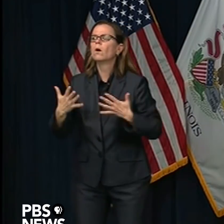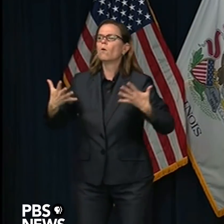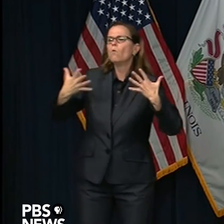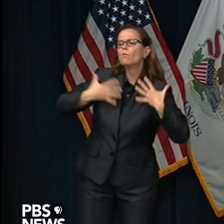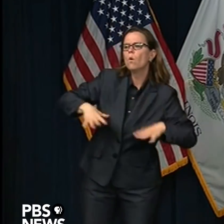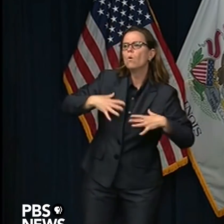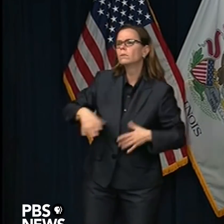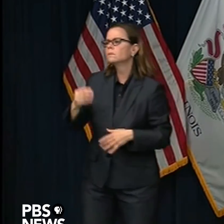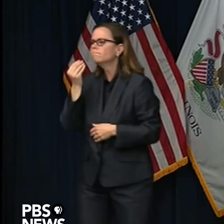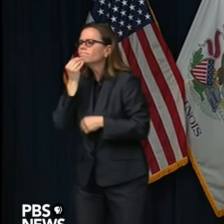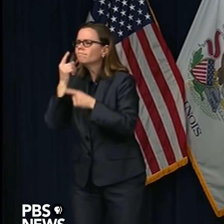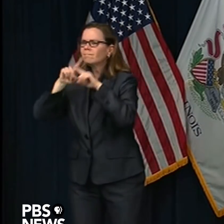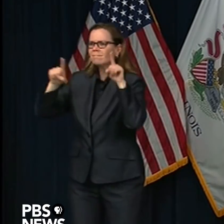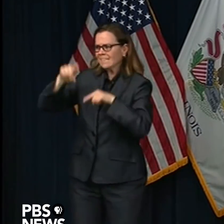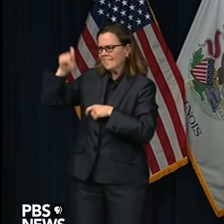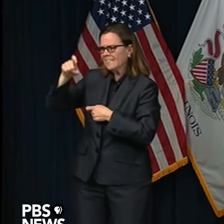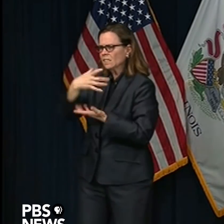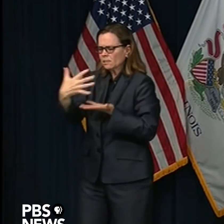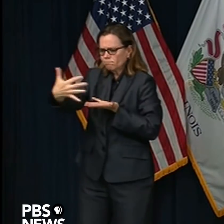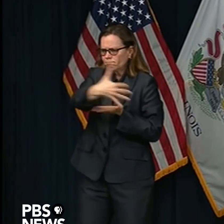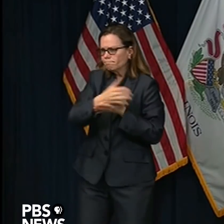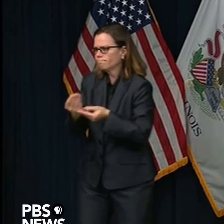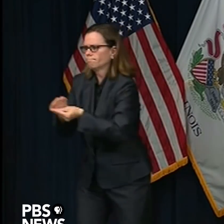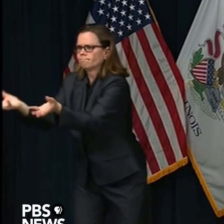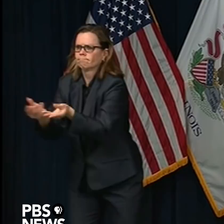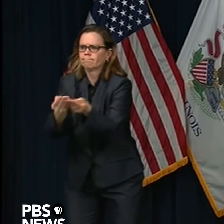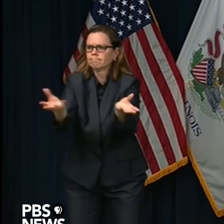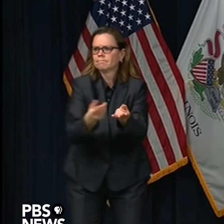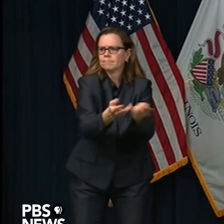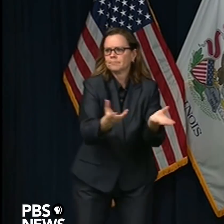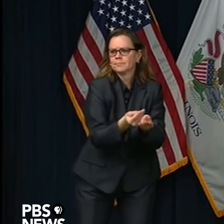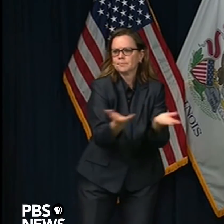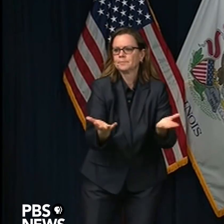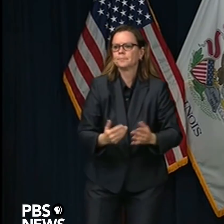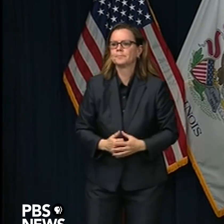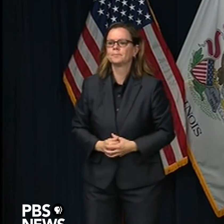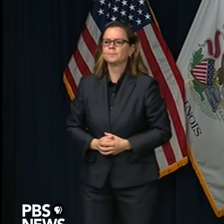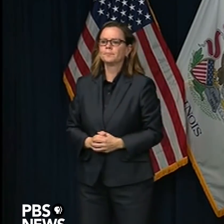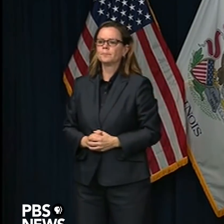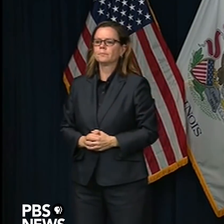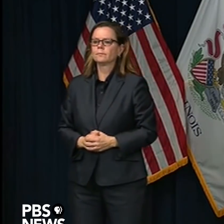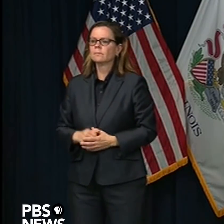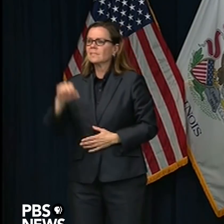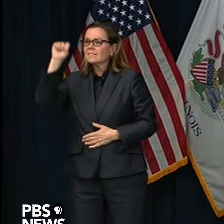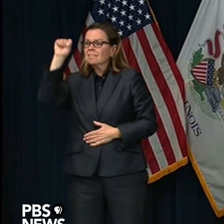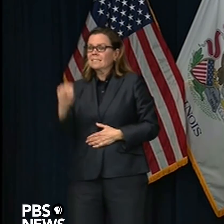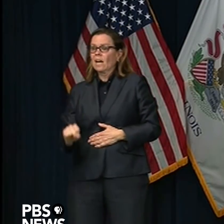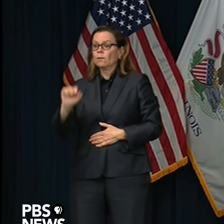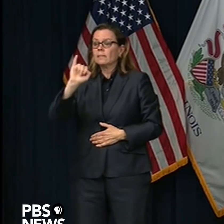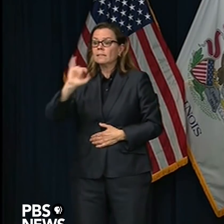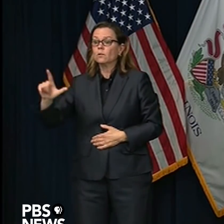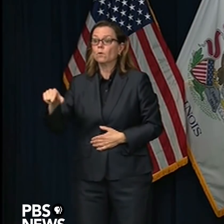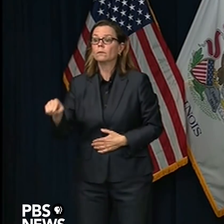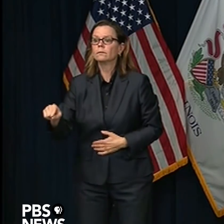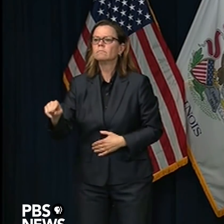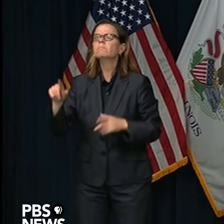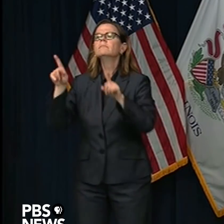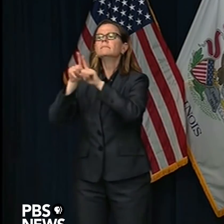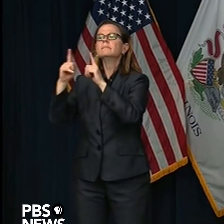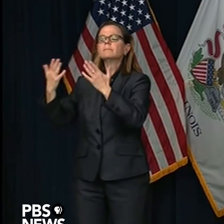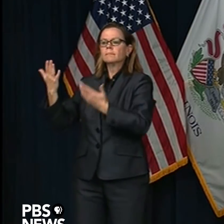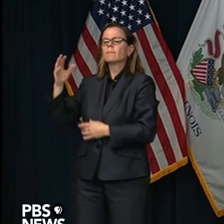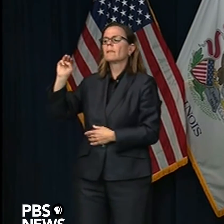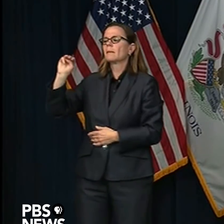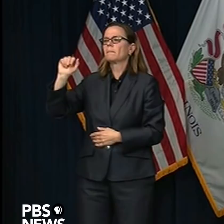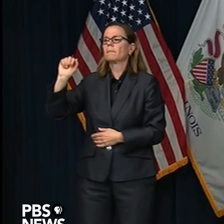businesses, the communities of Southern Illinois came together to launch Marion United, a live stream benefit